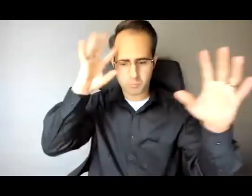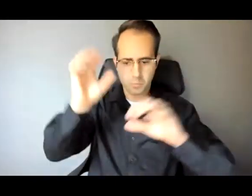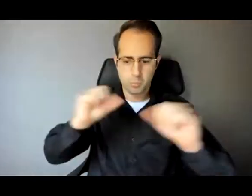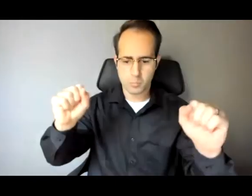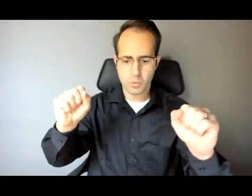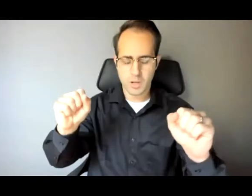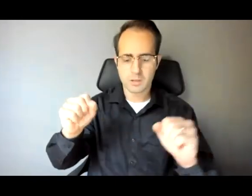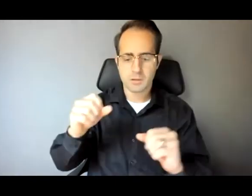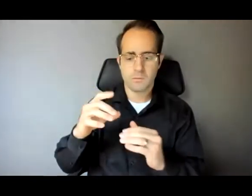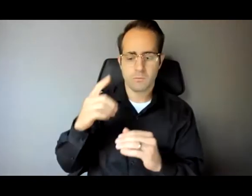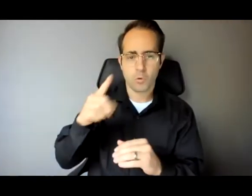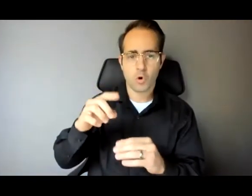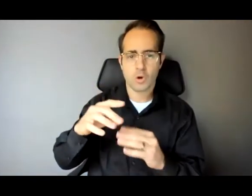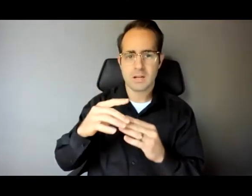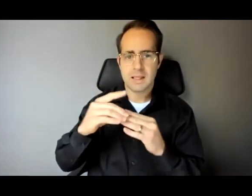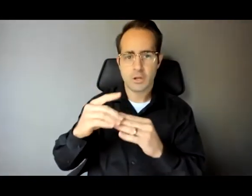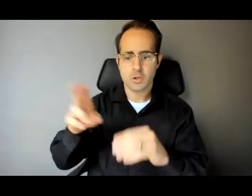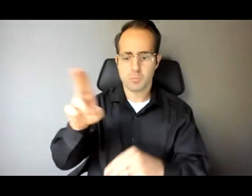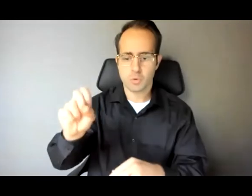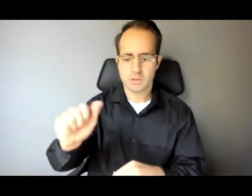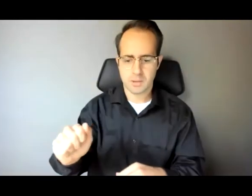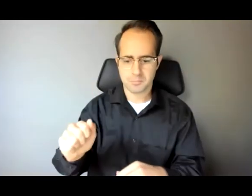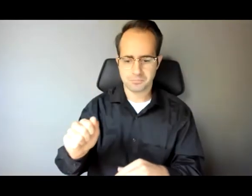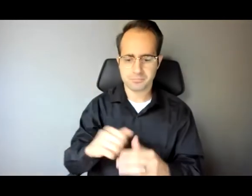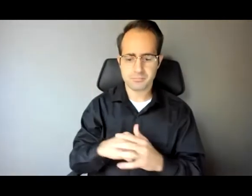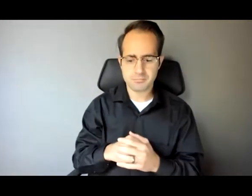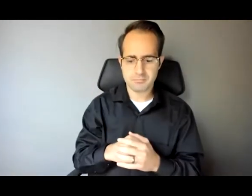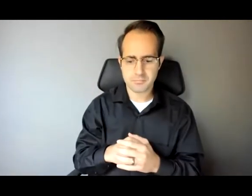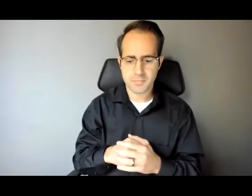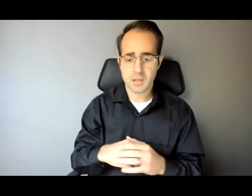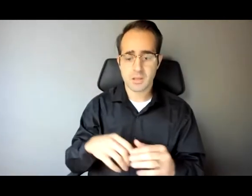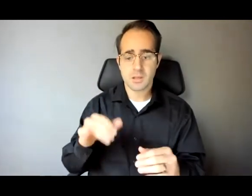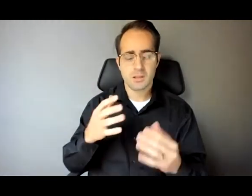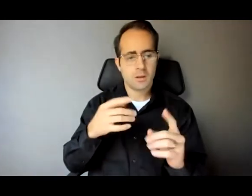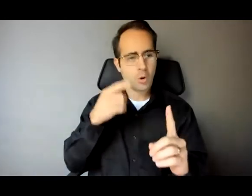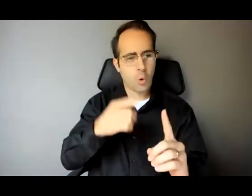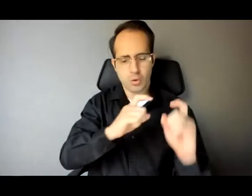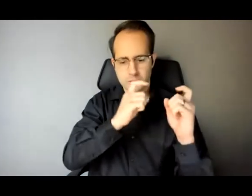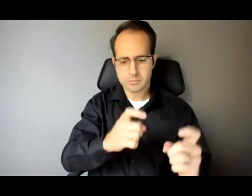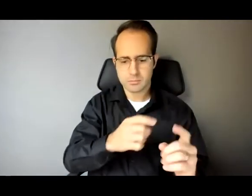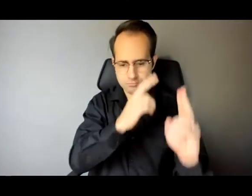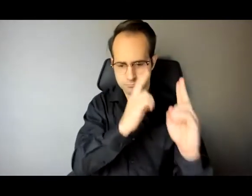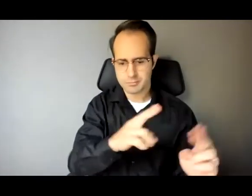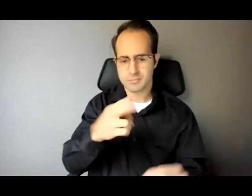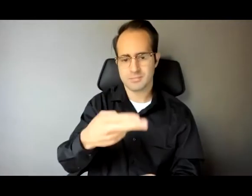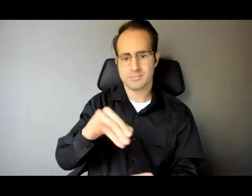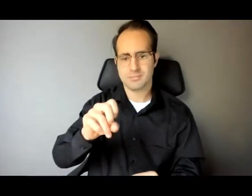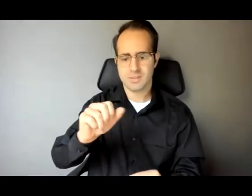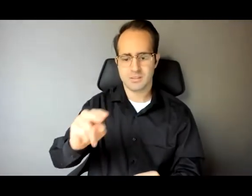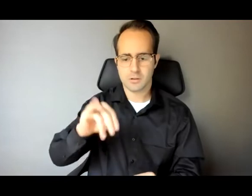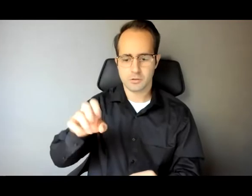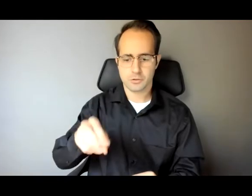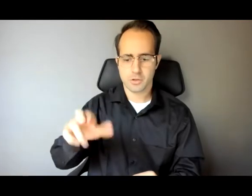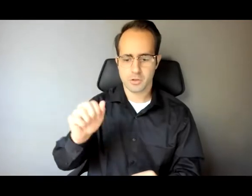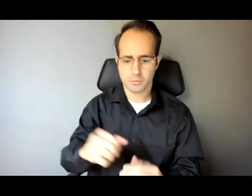son, Joshua, dedicated to cutting the U.S. correctional population in half by 2030. His leadership has been